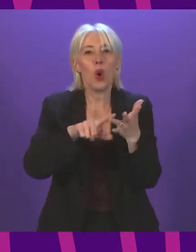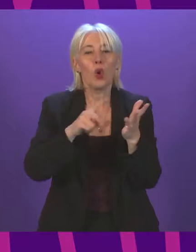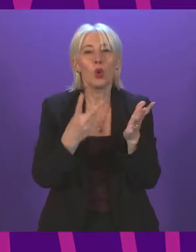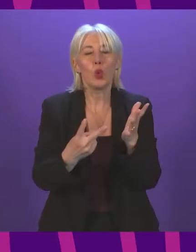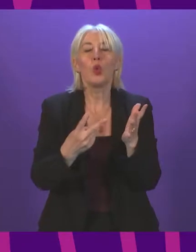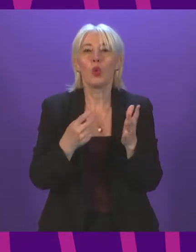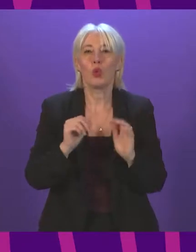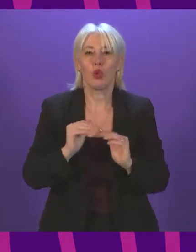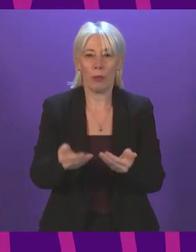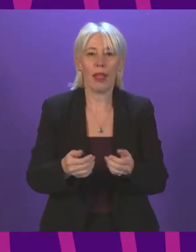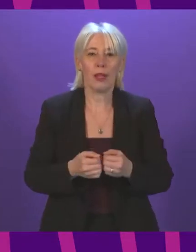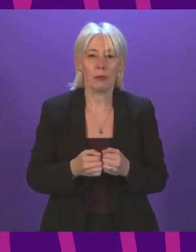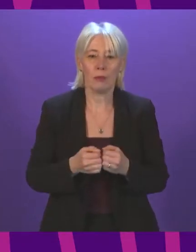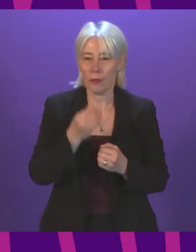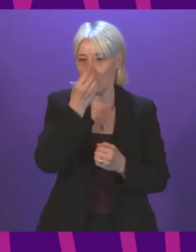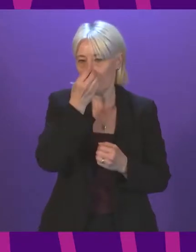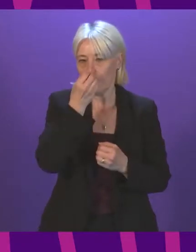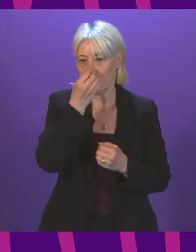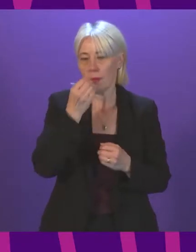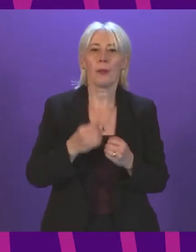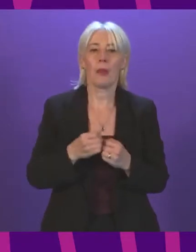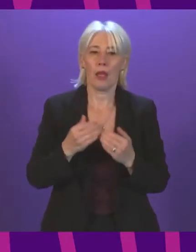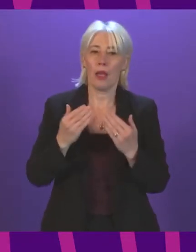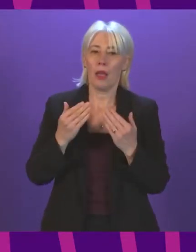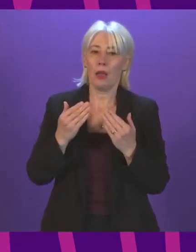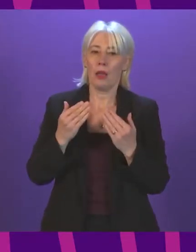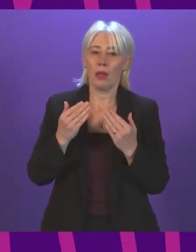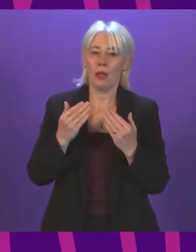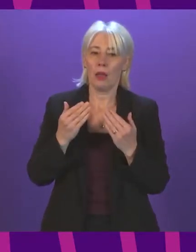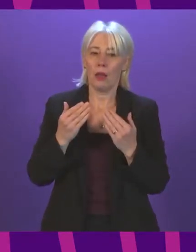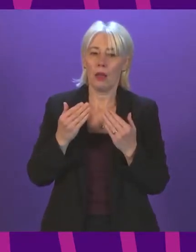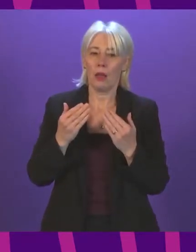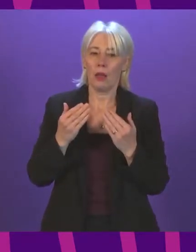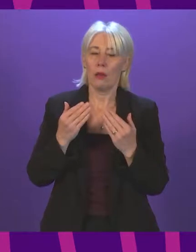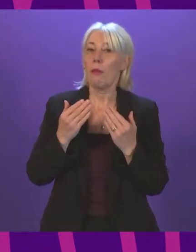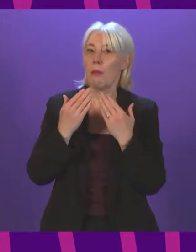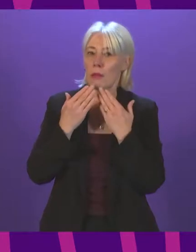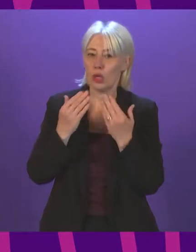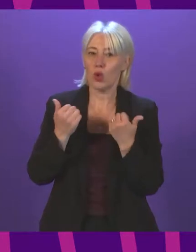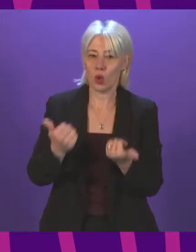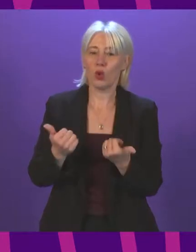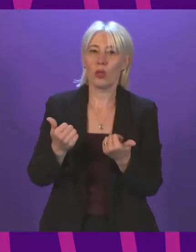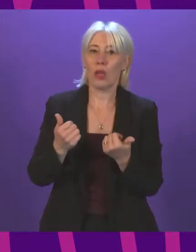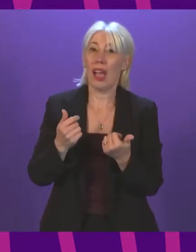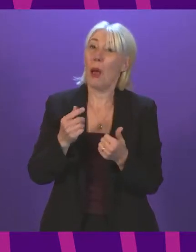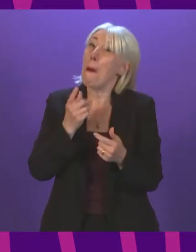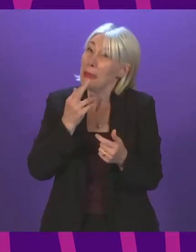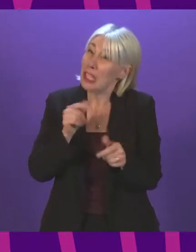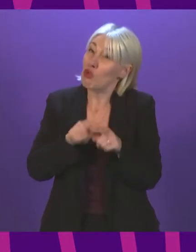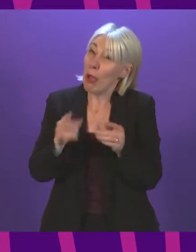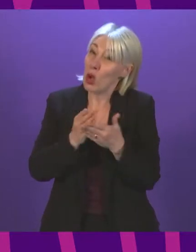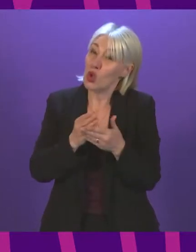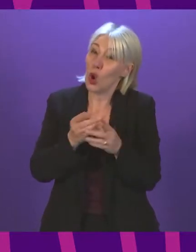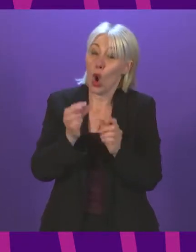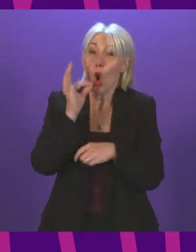discussing. I would be grateful if both the member and the Cabinet Secretary could ensure that questions and answers were shorter, please.